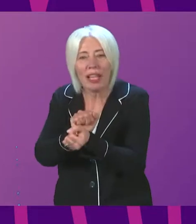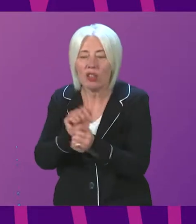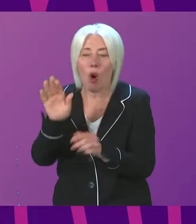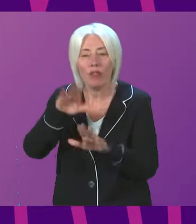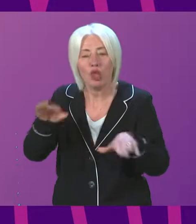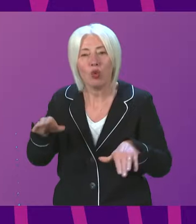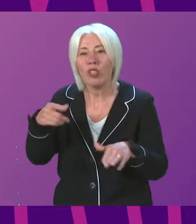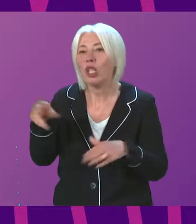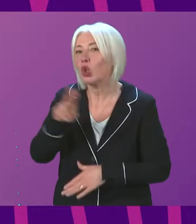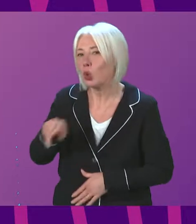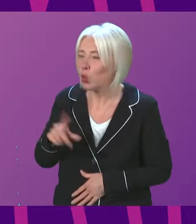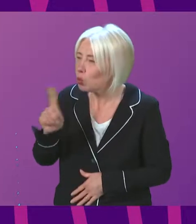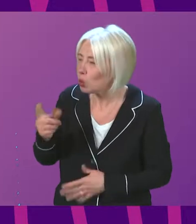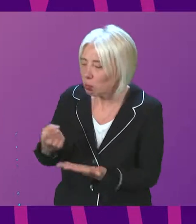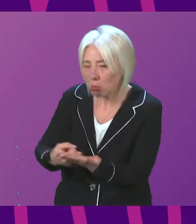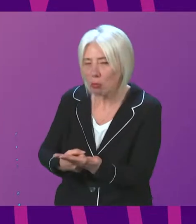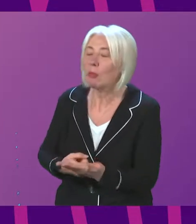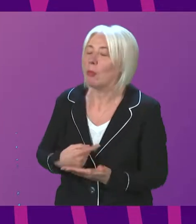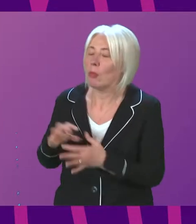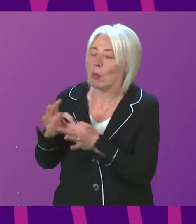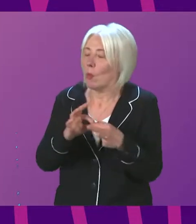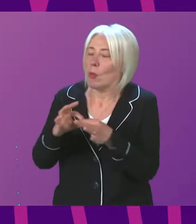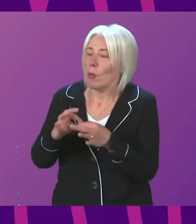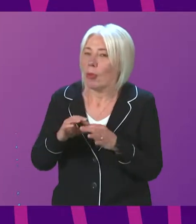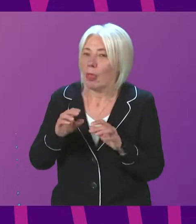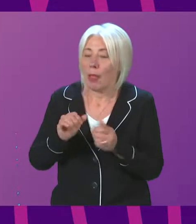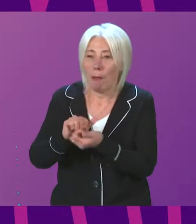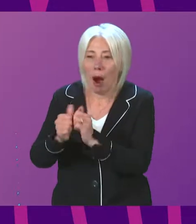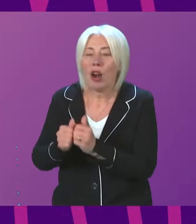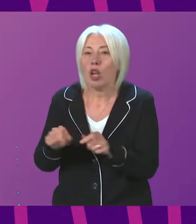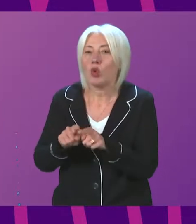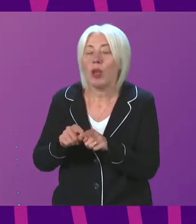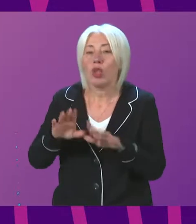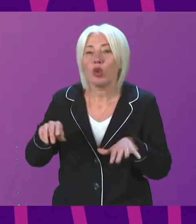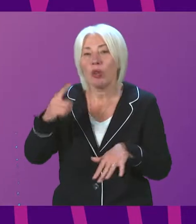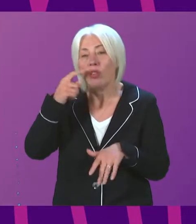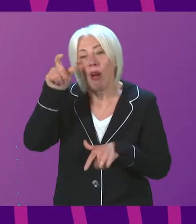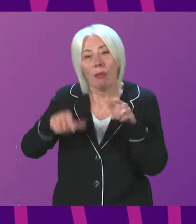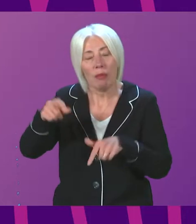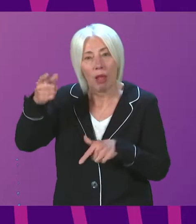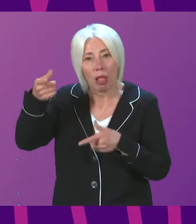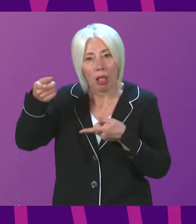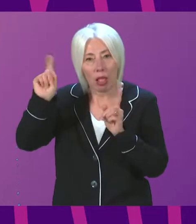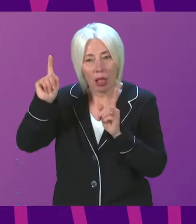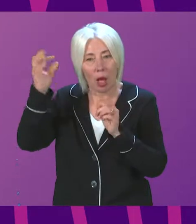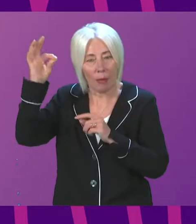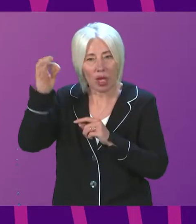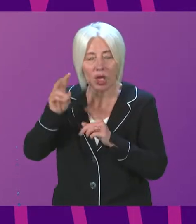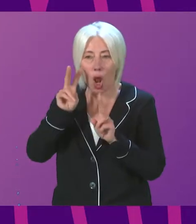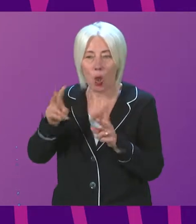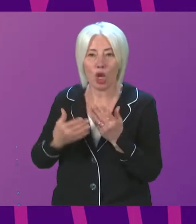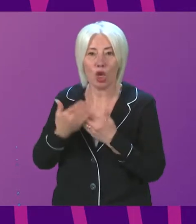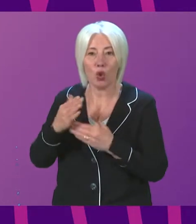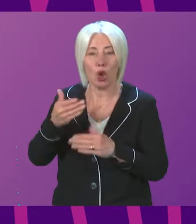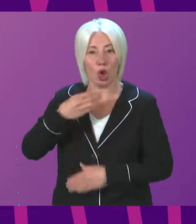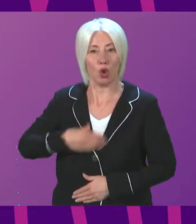Working closely with partners including the Children and Young People's Commissioner through the Physical Intervention Working Group to develop new human